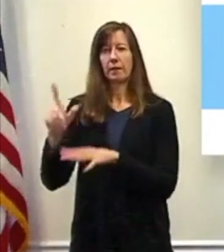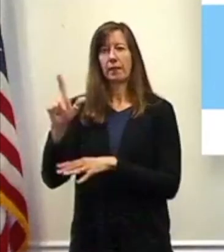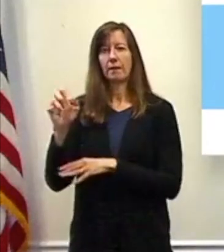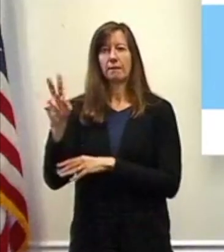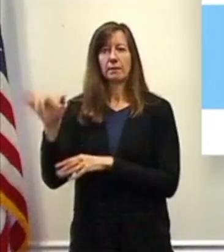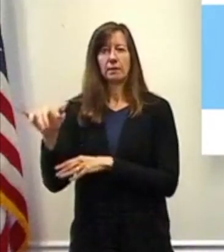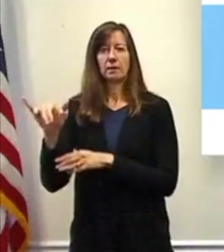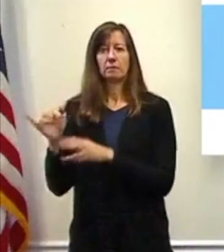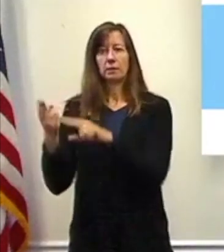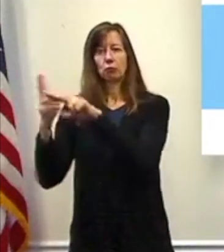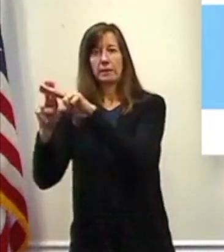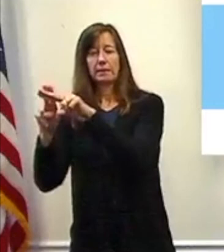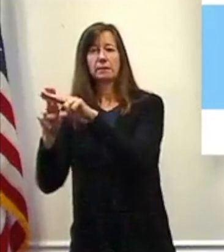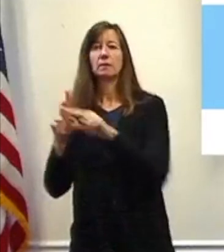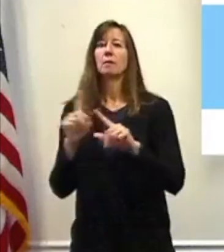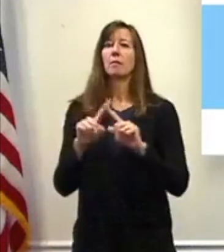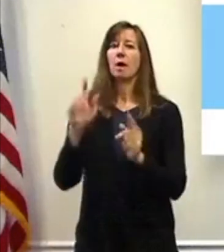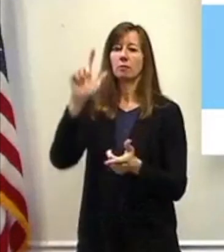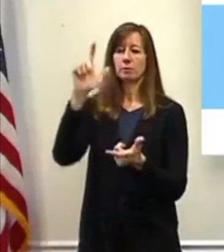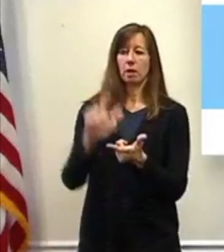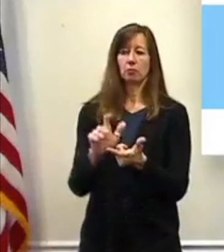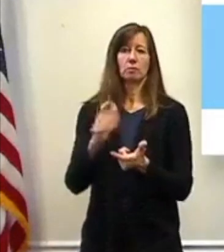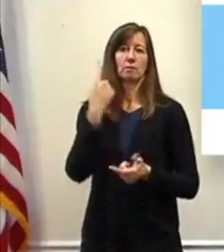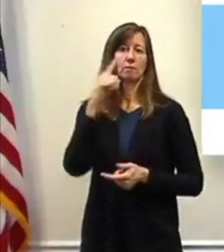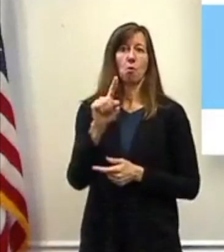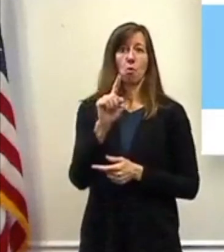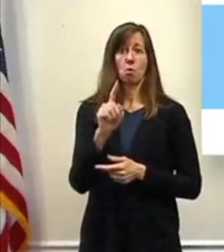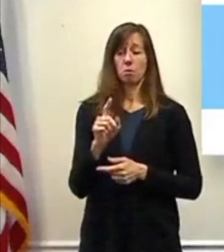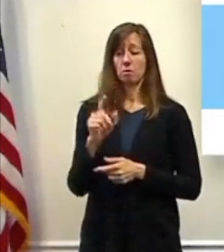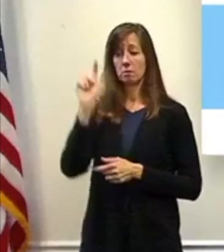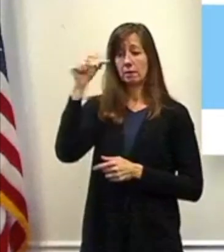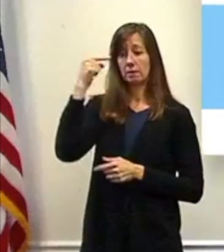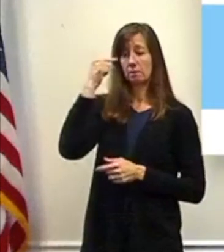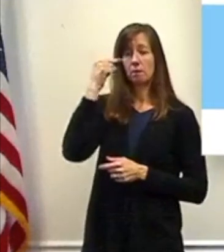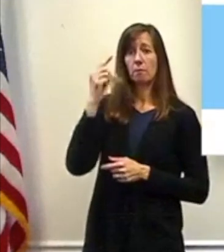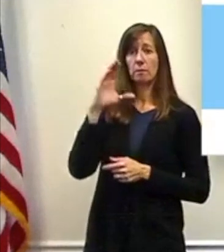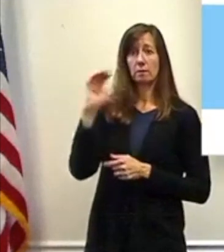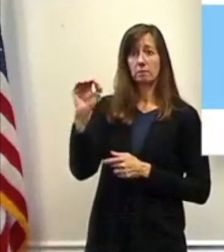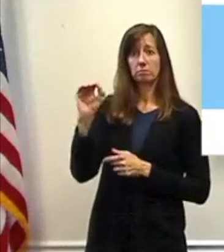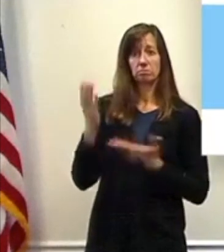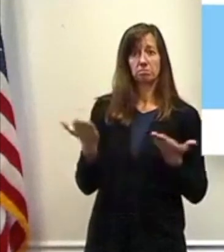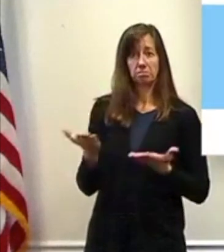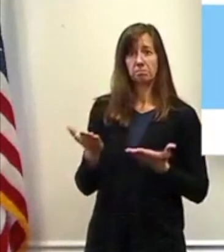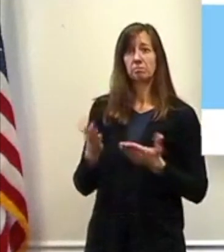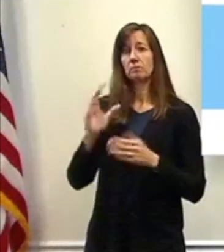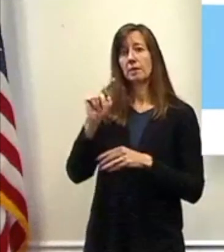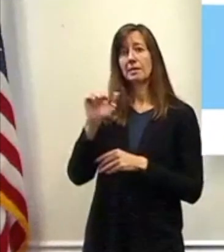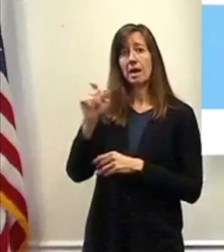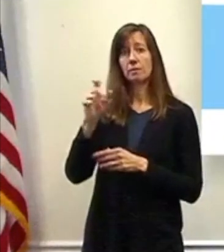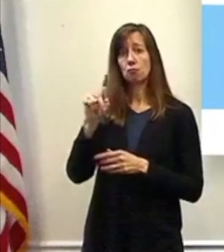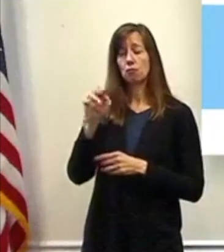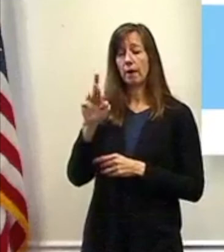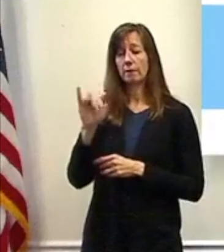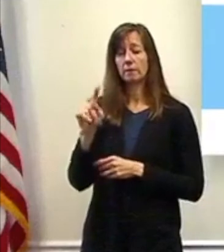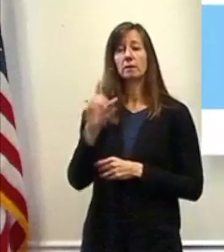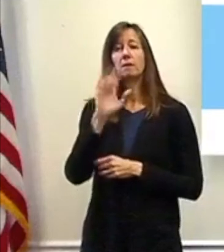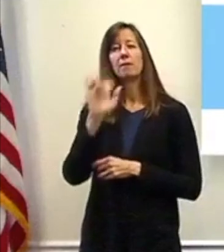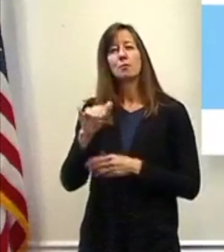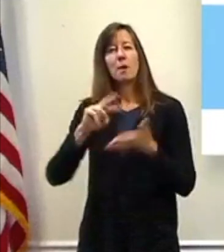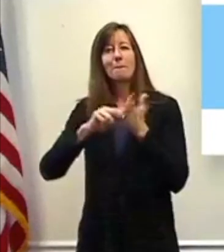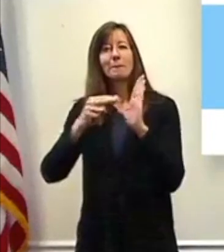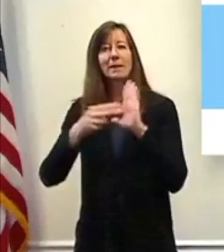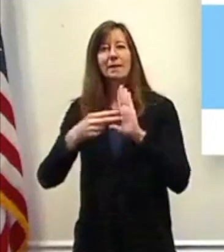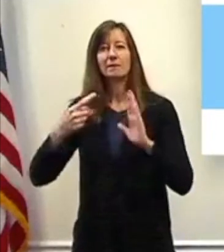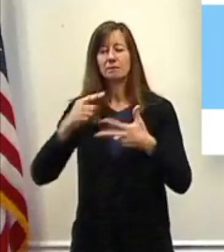reduction in the county's tax rate. Those things all add up to what we believe is a responsible